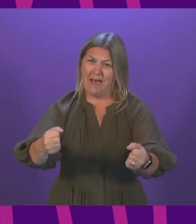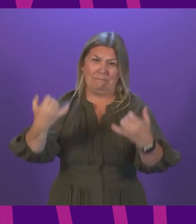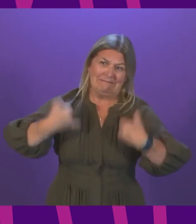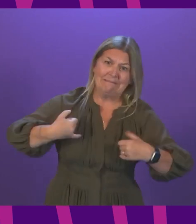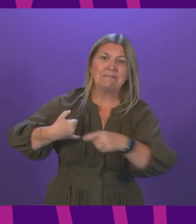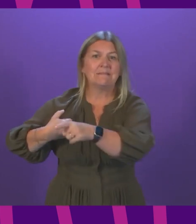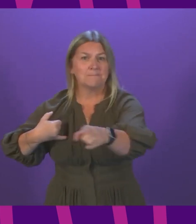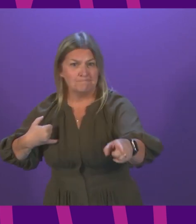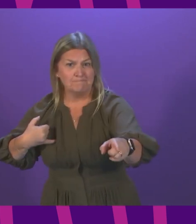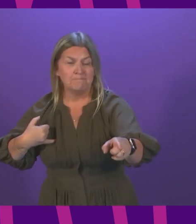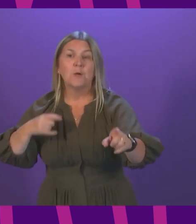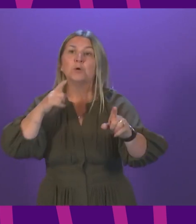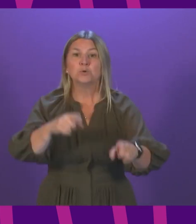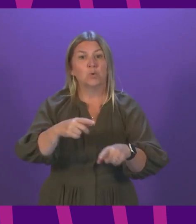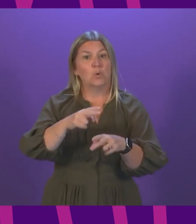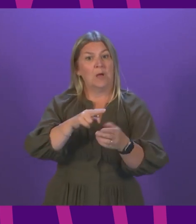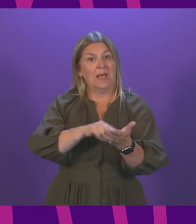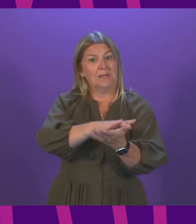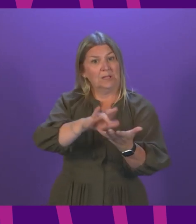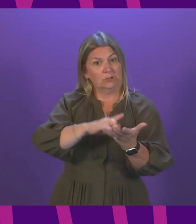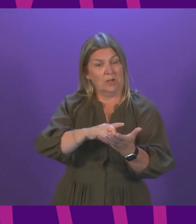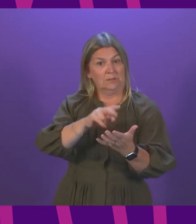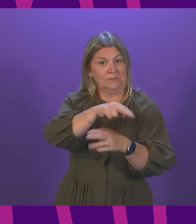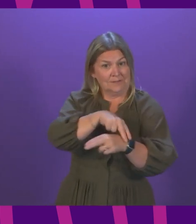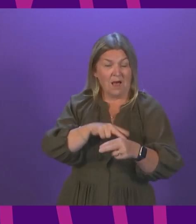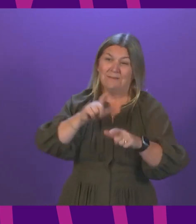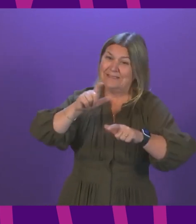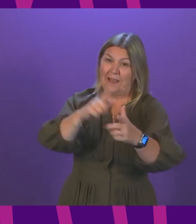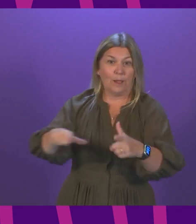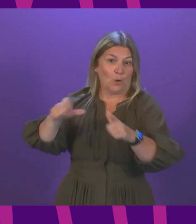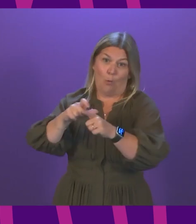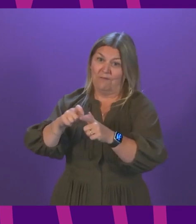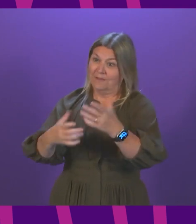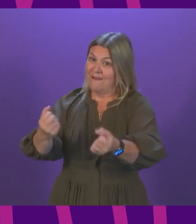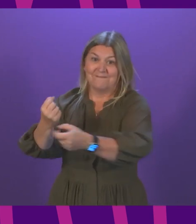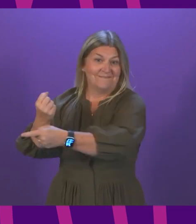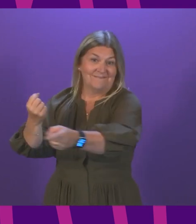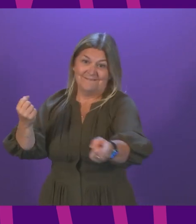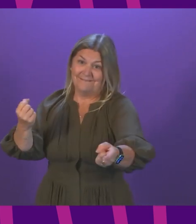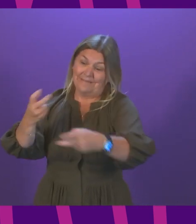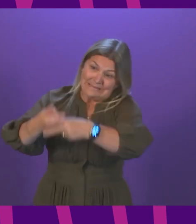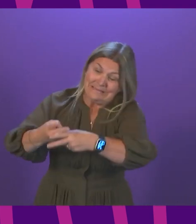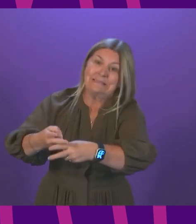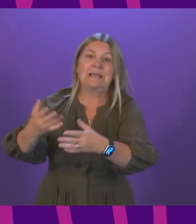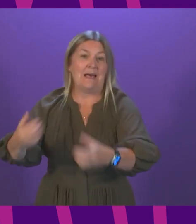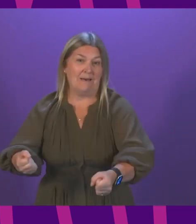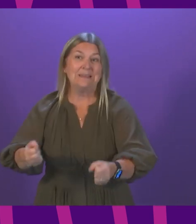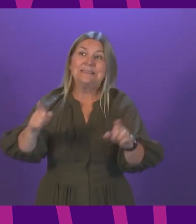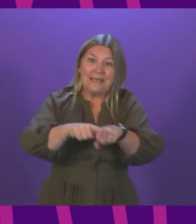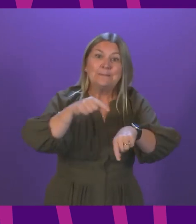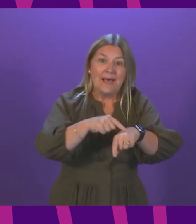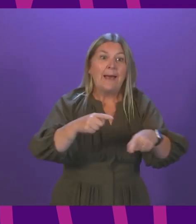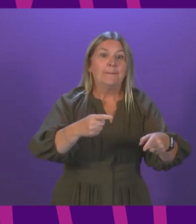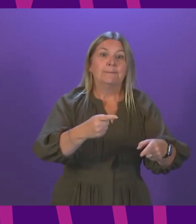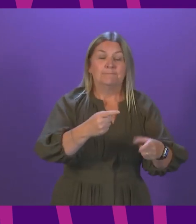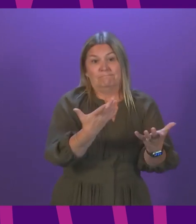NHS staff are dealing with a large number of COVID cases at the same time as they are gearing up for winter, and also while dealing with the backlog that